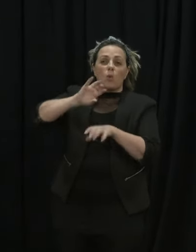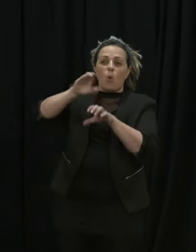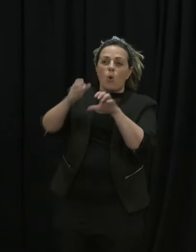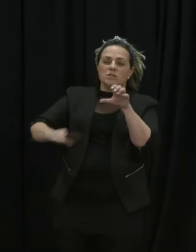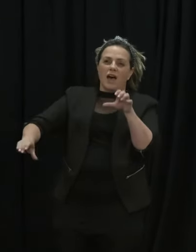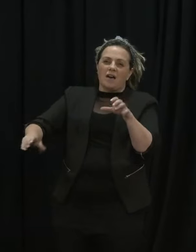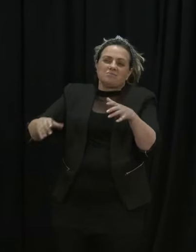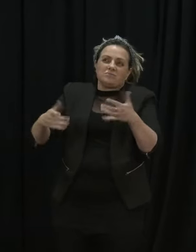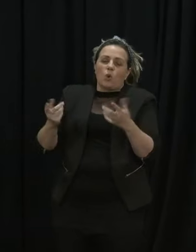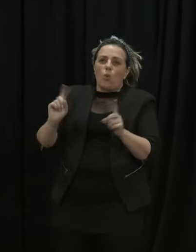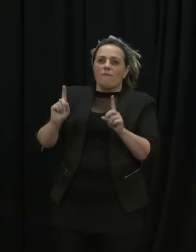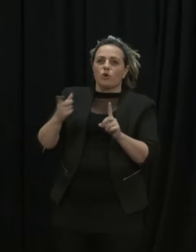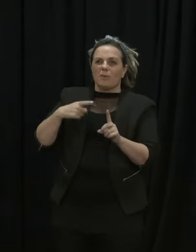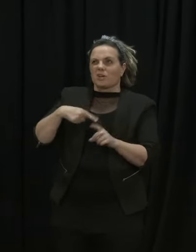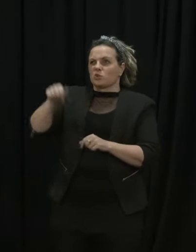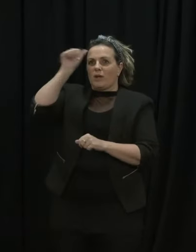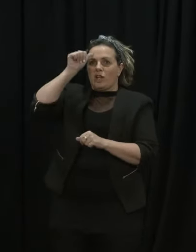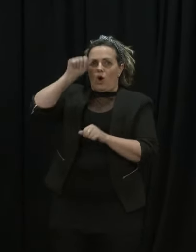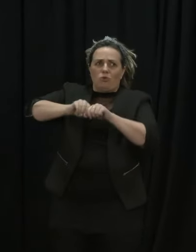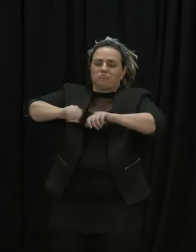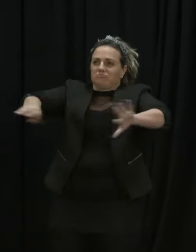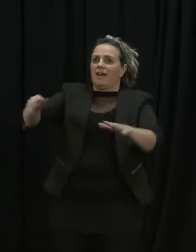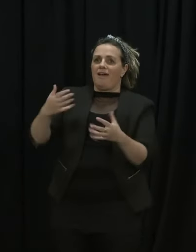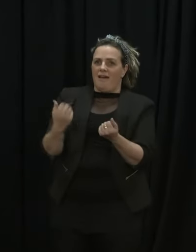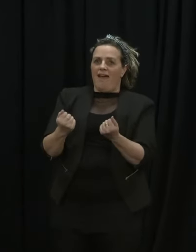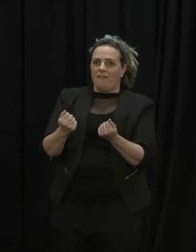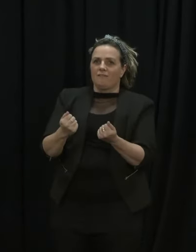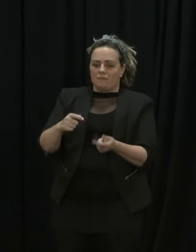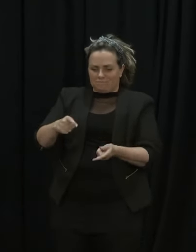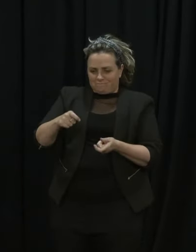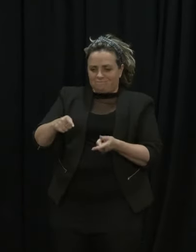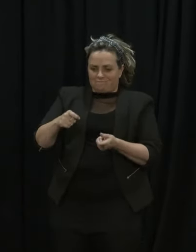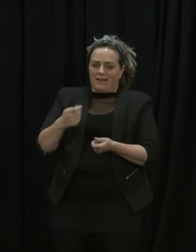it's just going to keep returning positive right across the city.